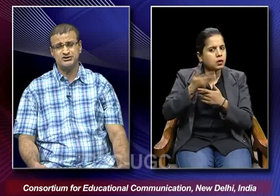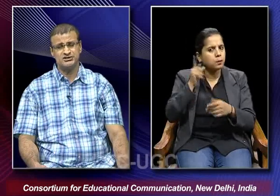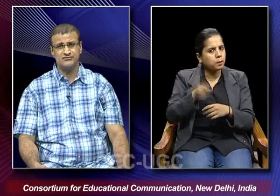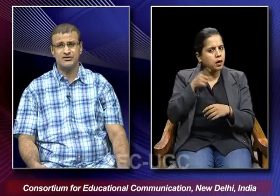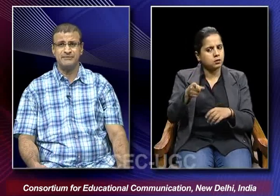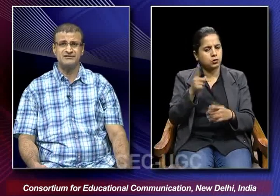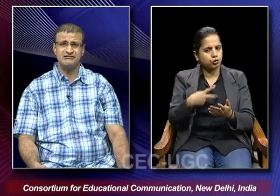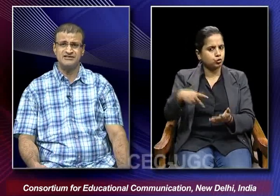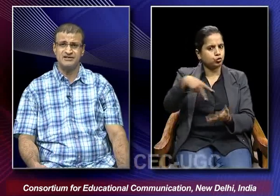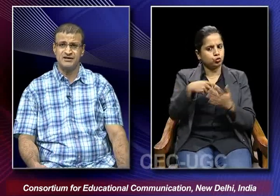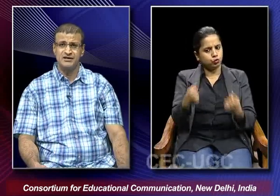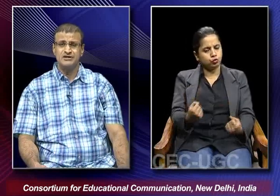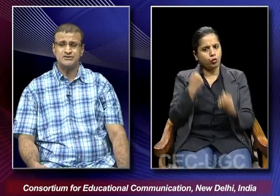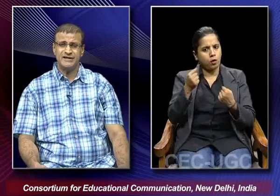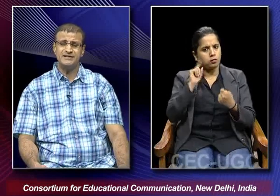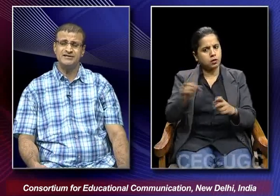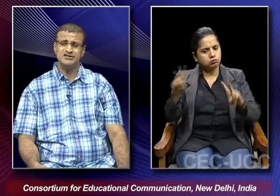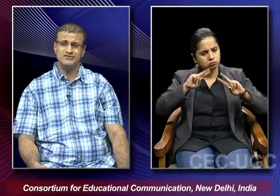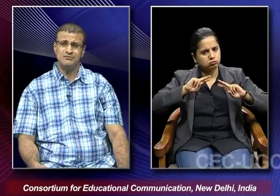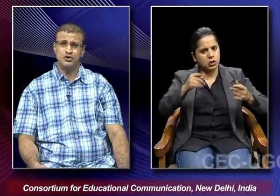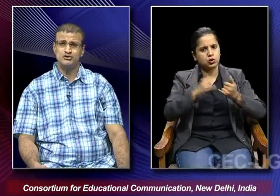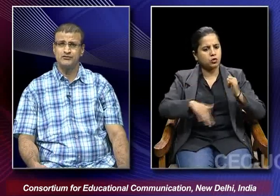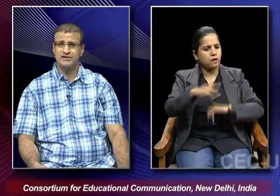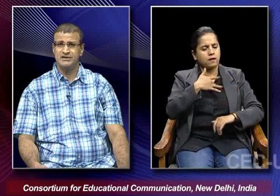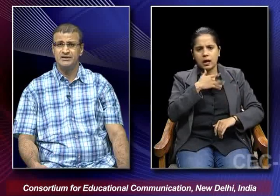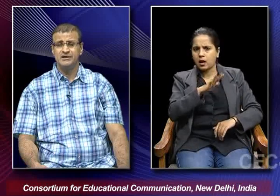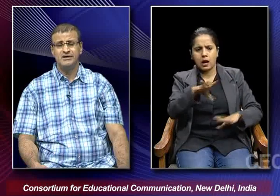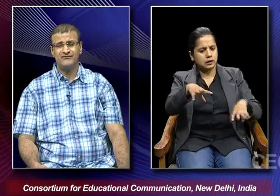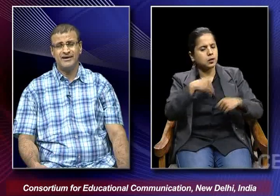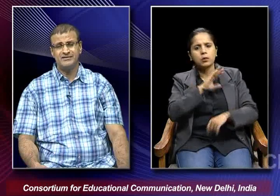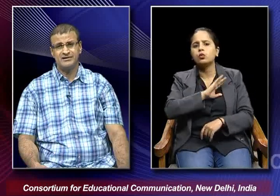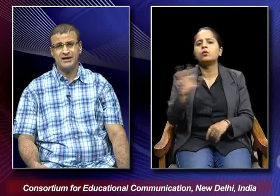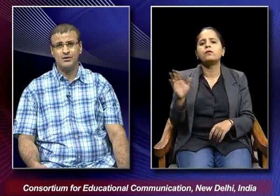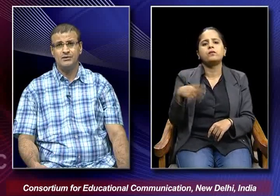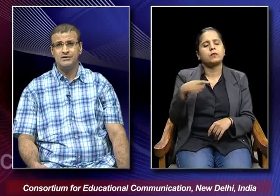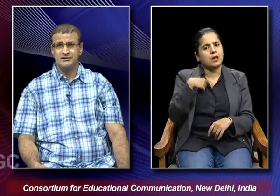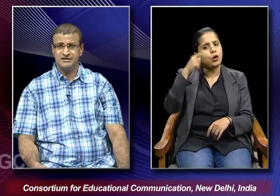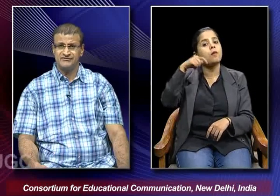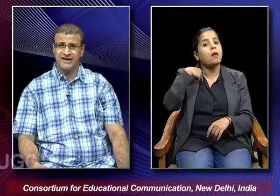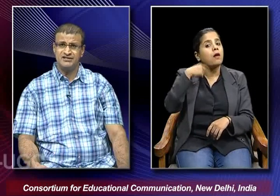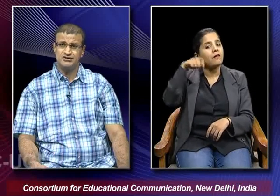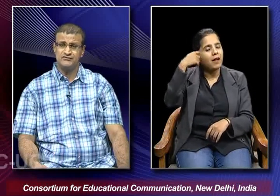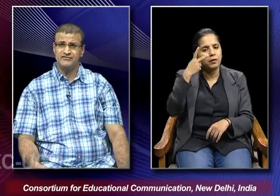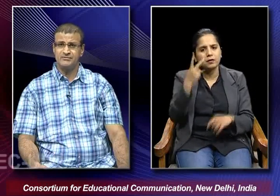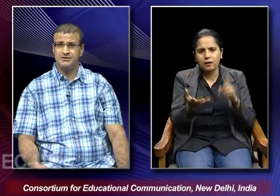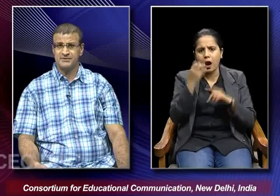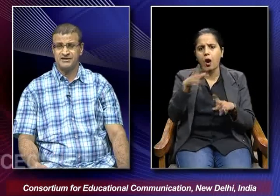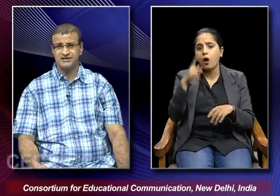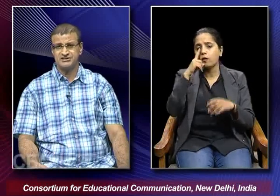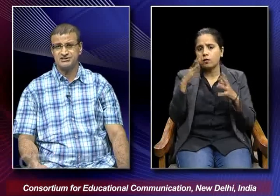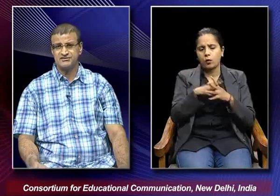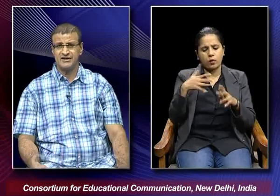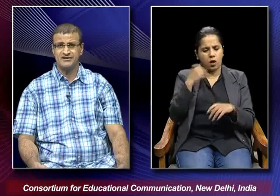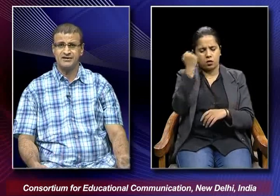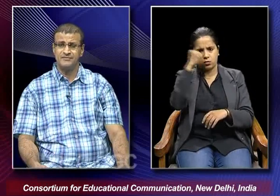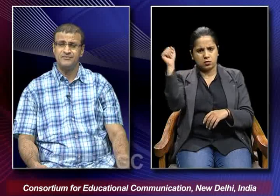position for themselves in the society. In this film also we find that how the defiance of the female protagonist